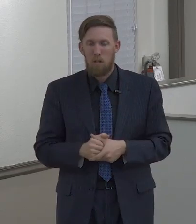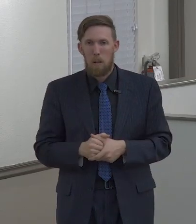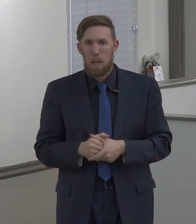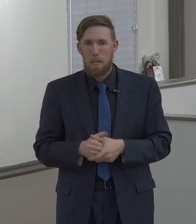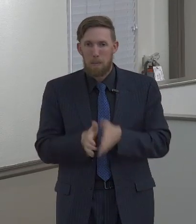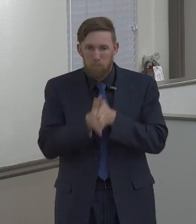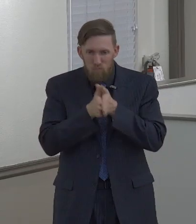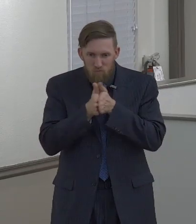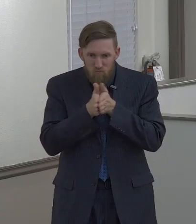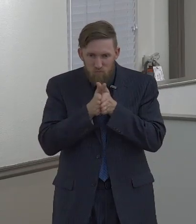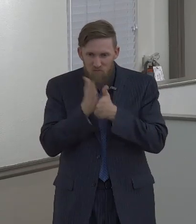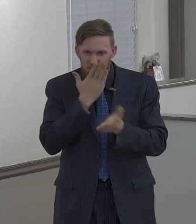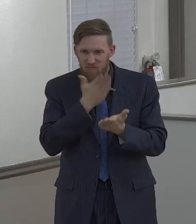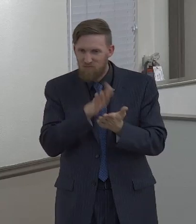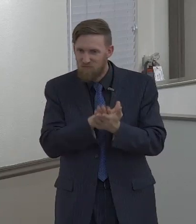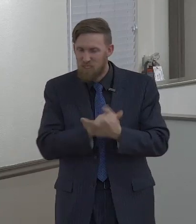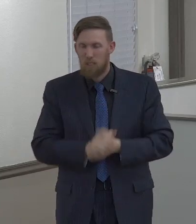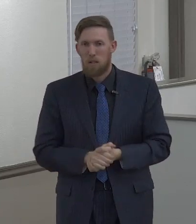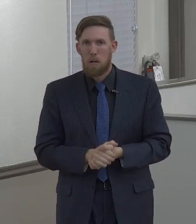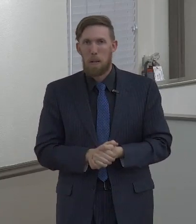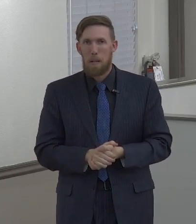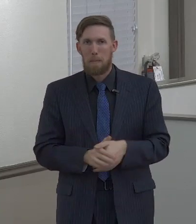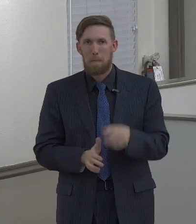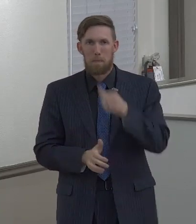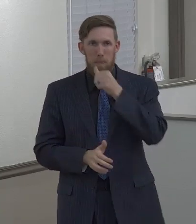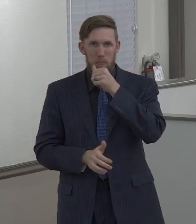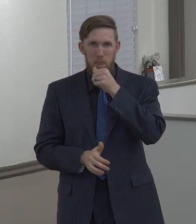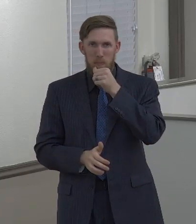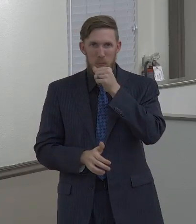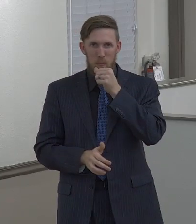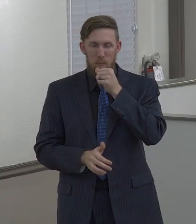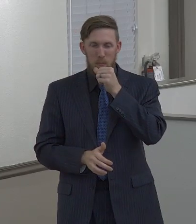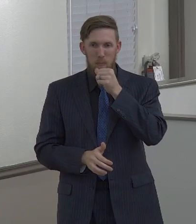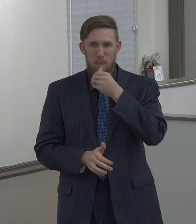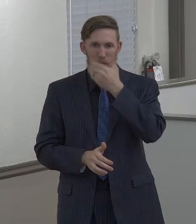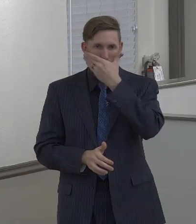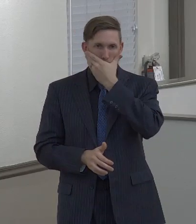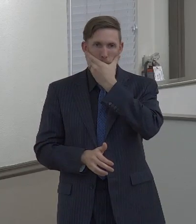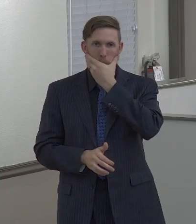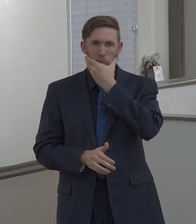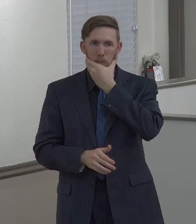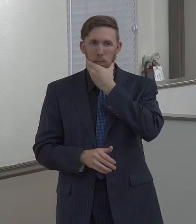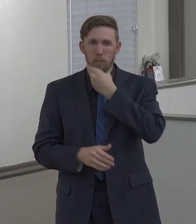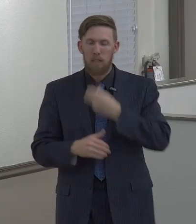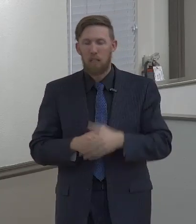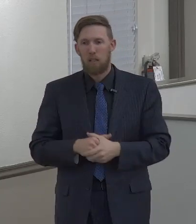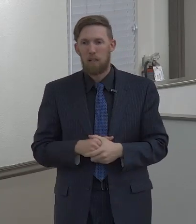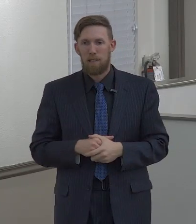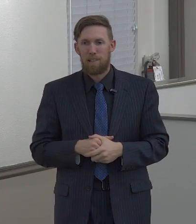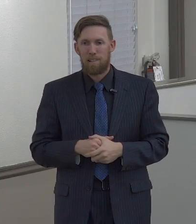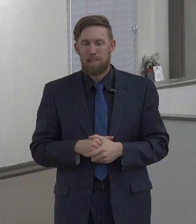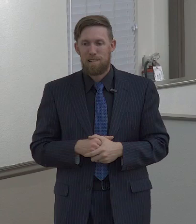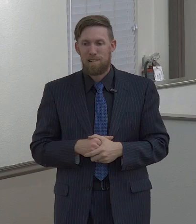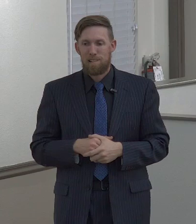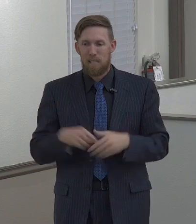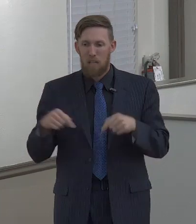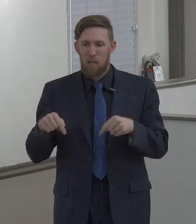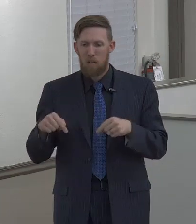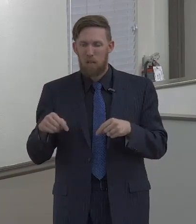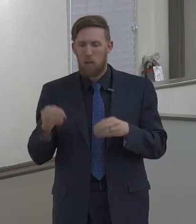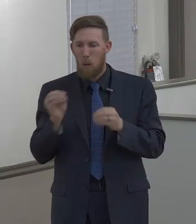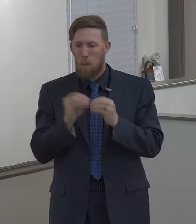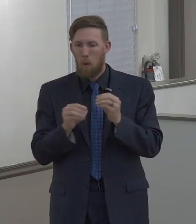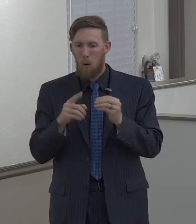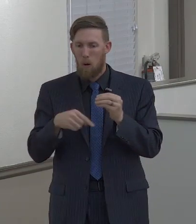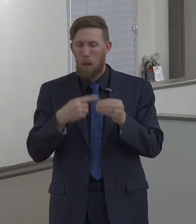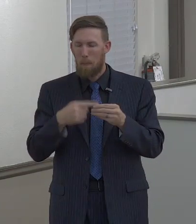this one's akin to inordinate affection, inordinate affection is focusing more on sexual lusts and sexual passions.